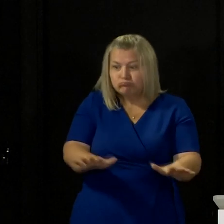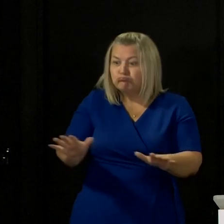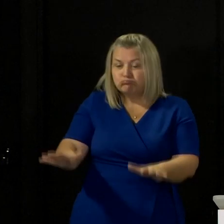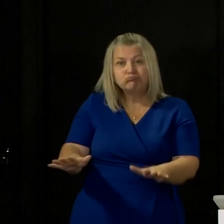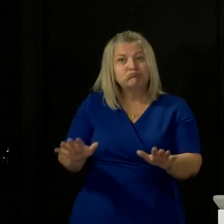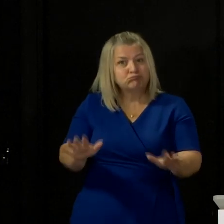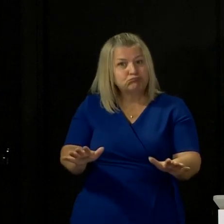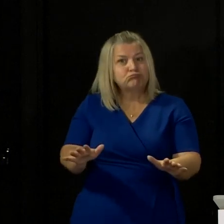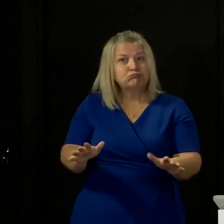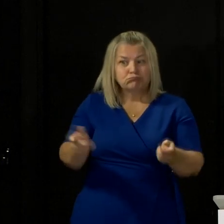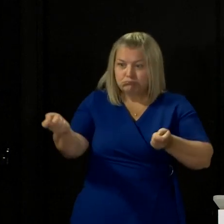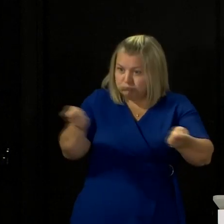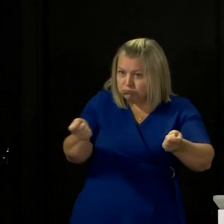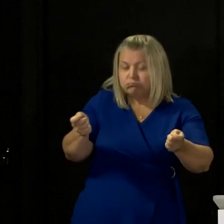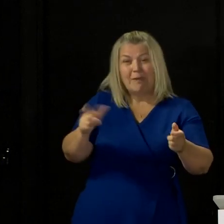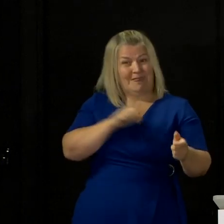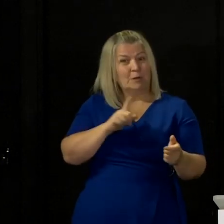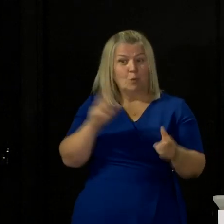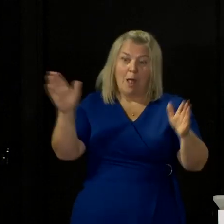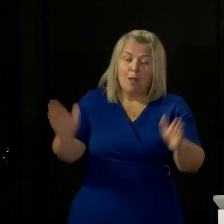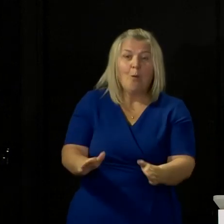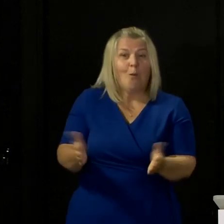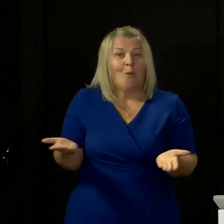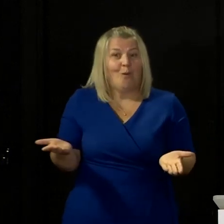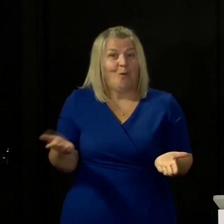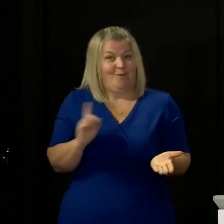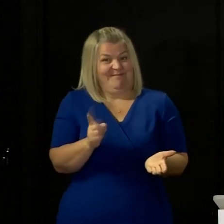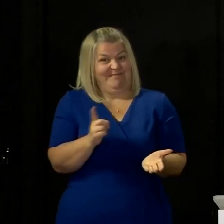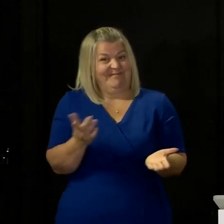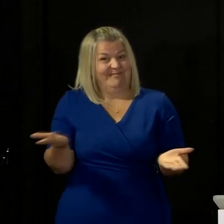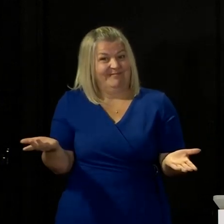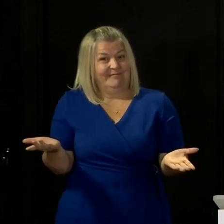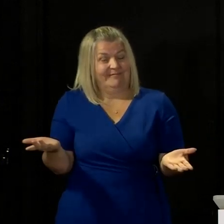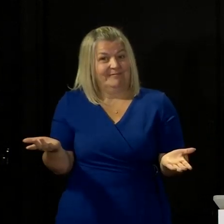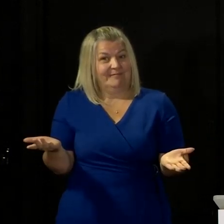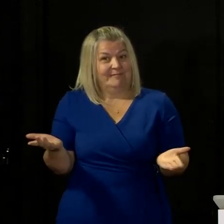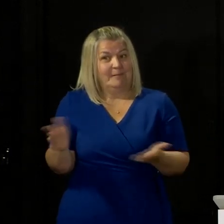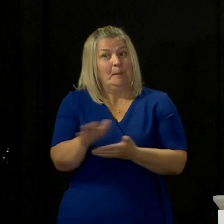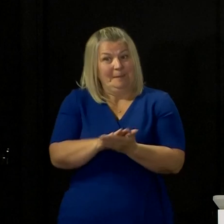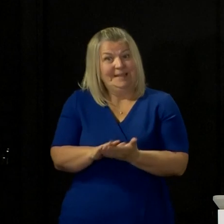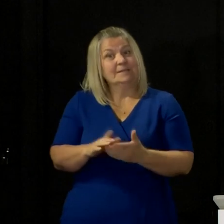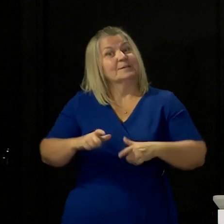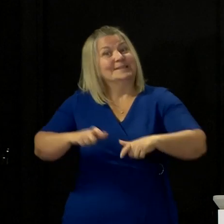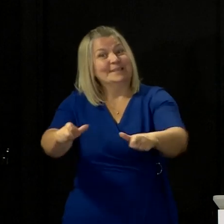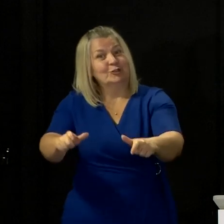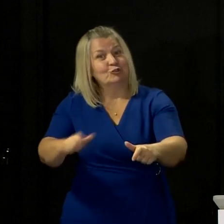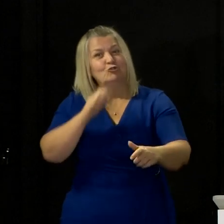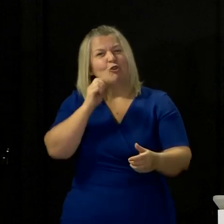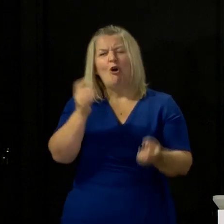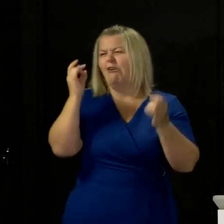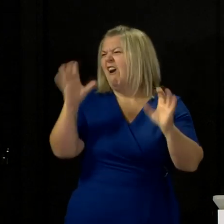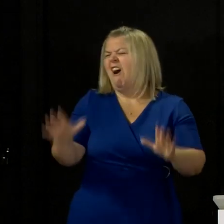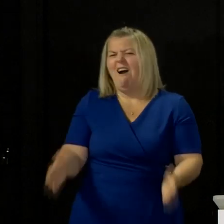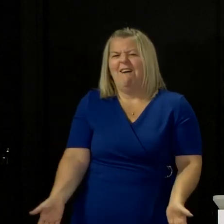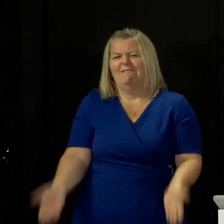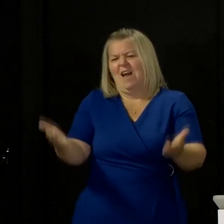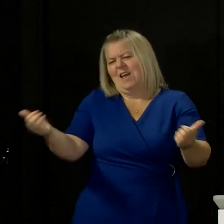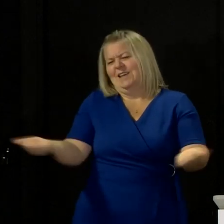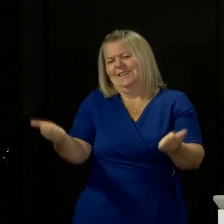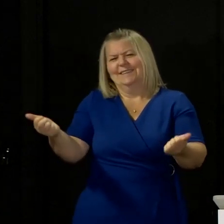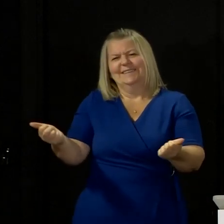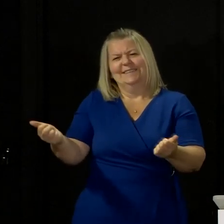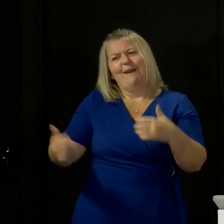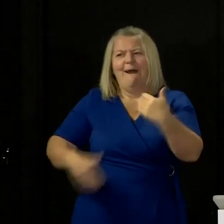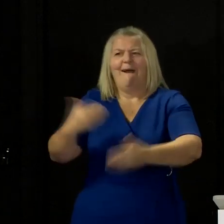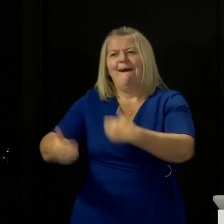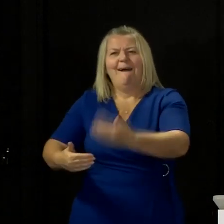we have got it to the level we've got it right now. And that says to me, we've got to continue with that, not allow ourselves to become so impatient that we